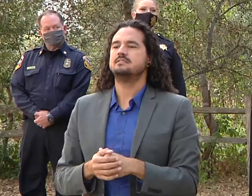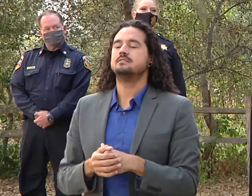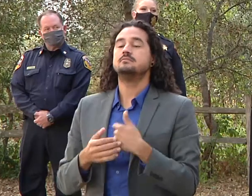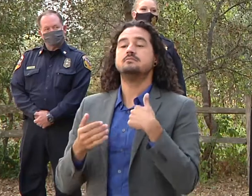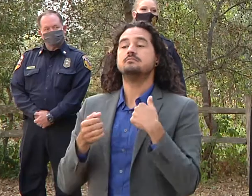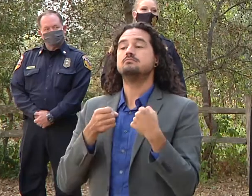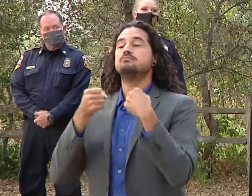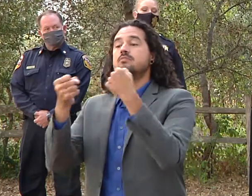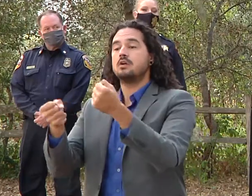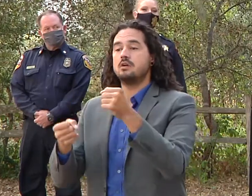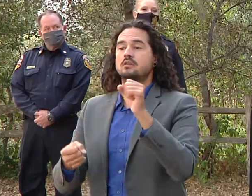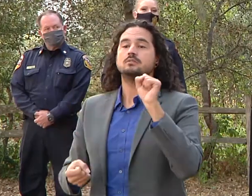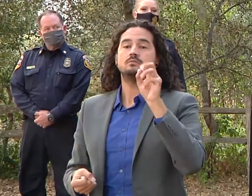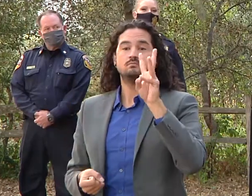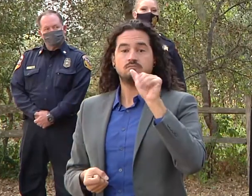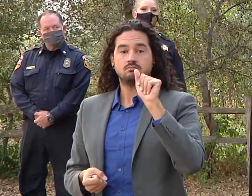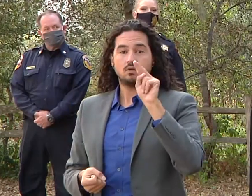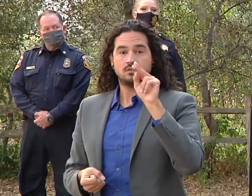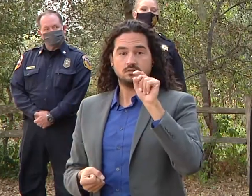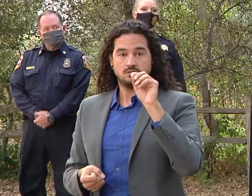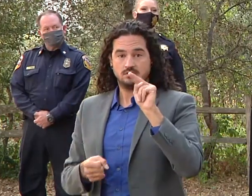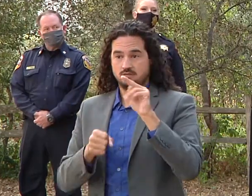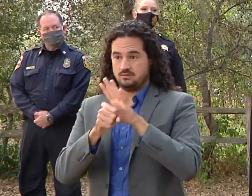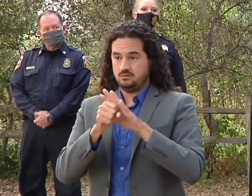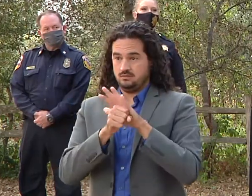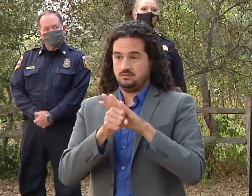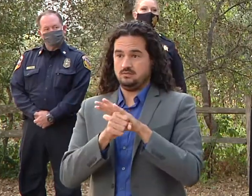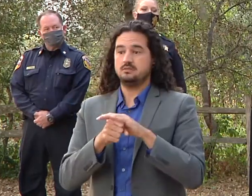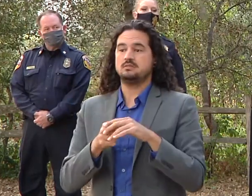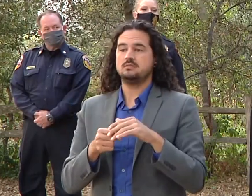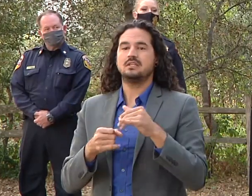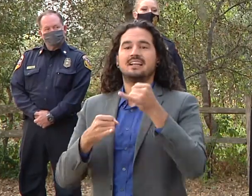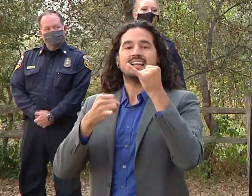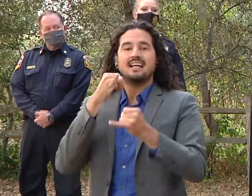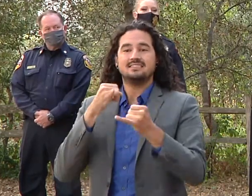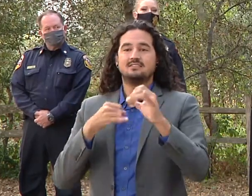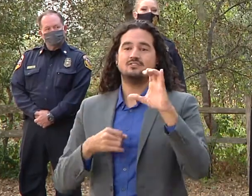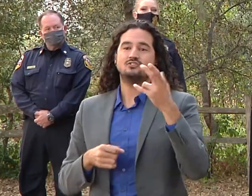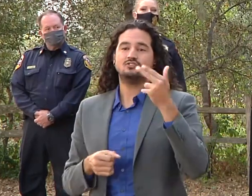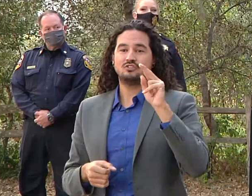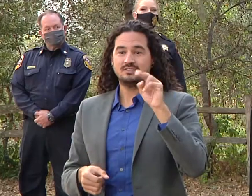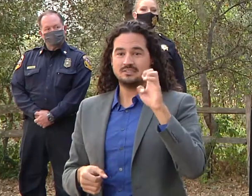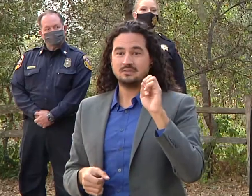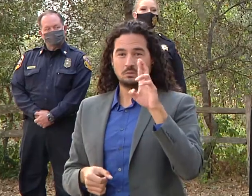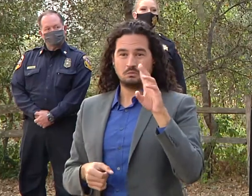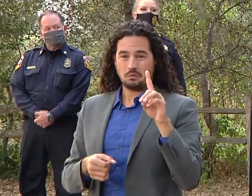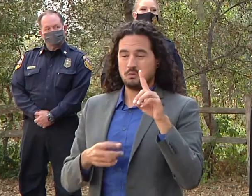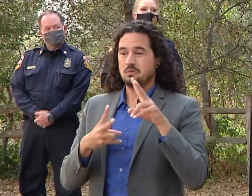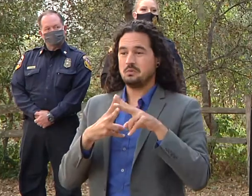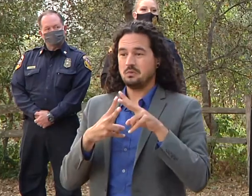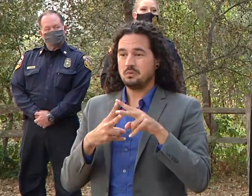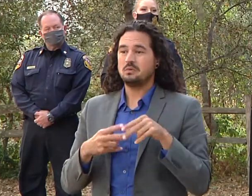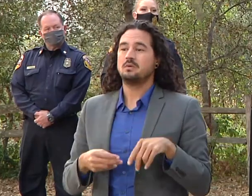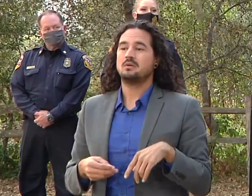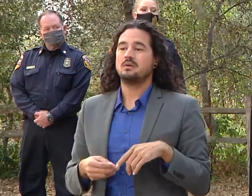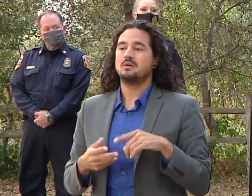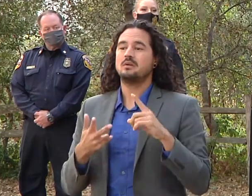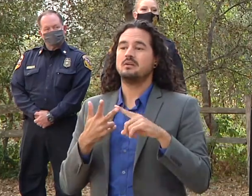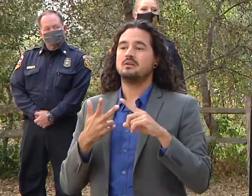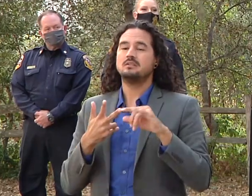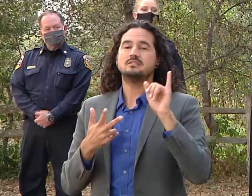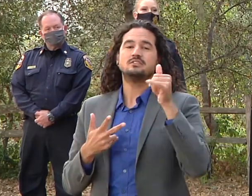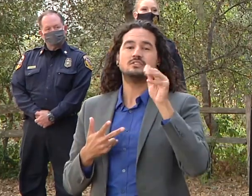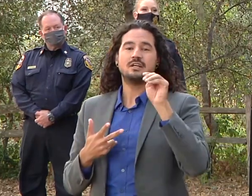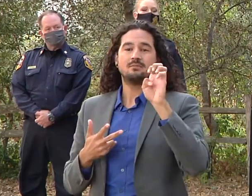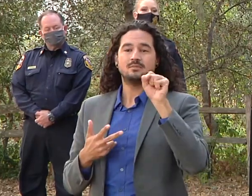back around through through uh through jameson creek and and highway nine back uh towards felton and and really just the dangers